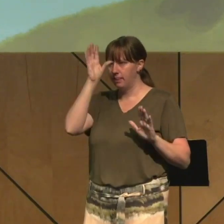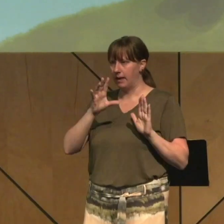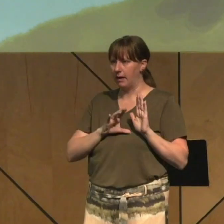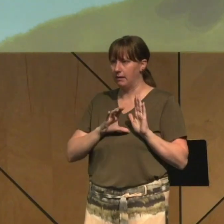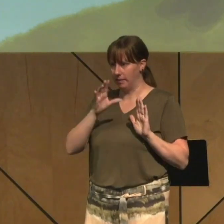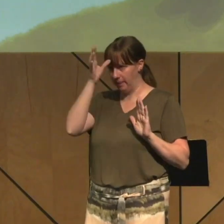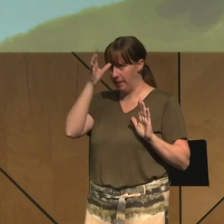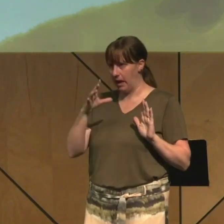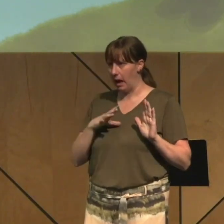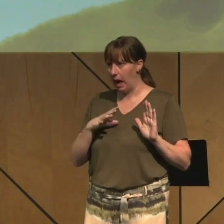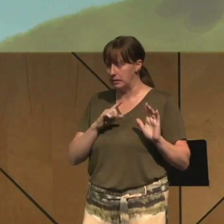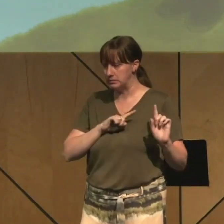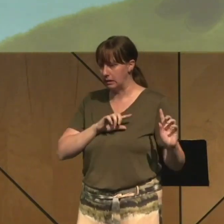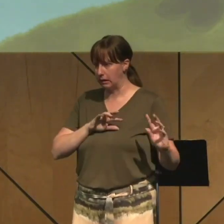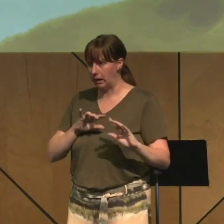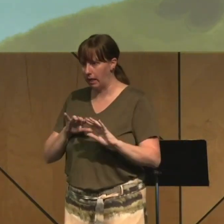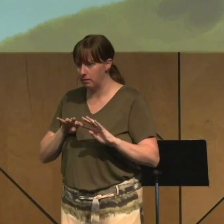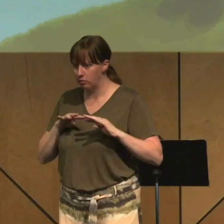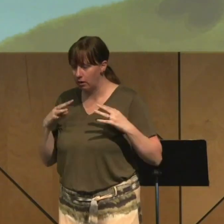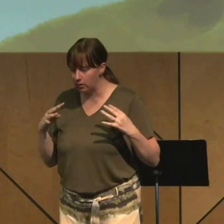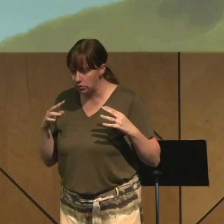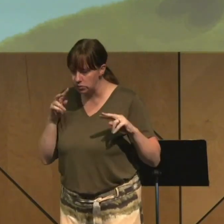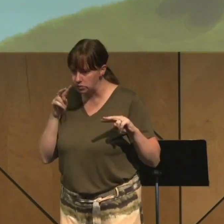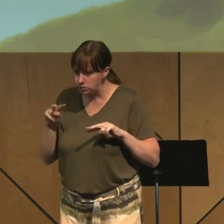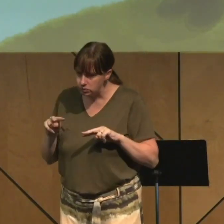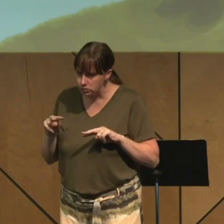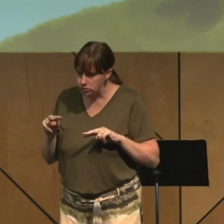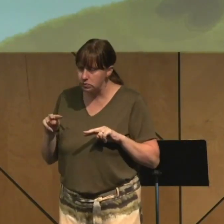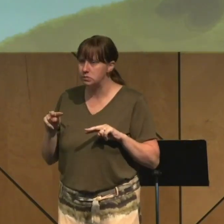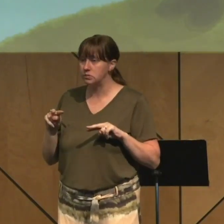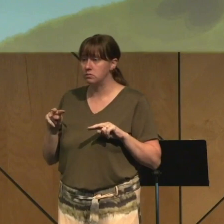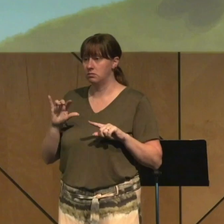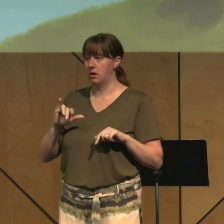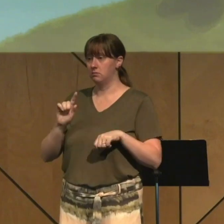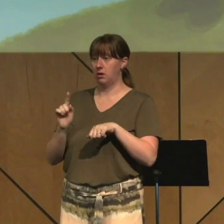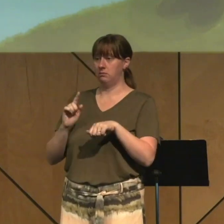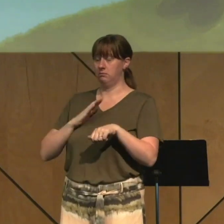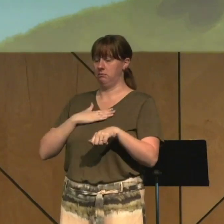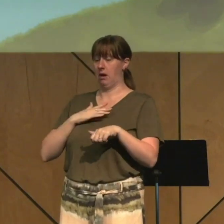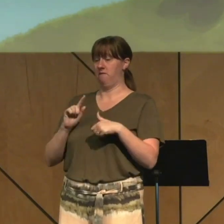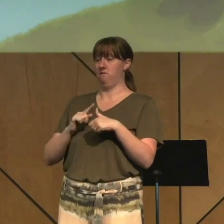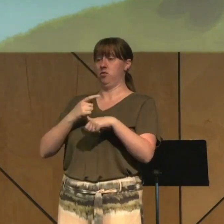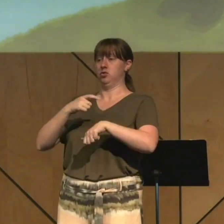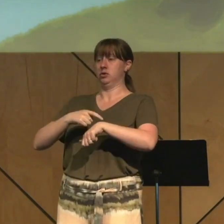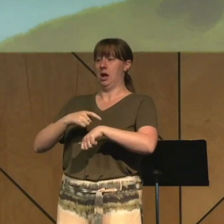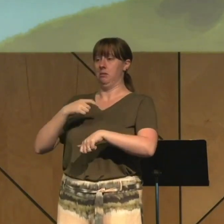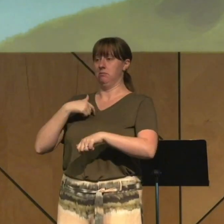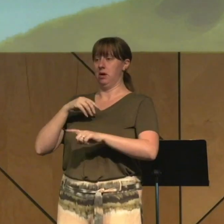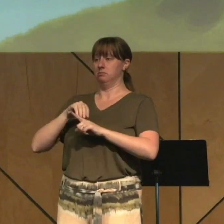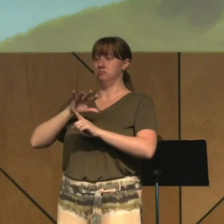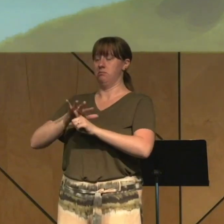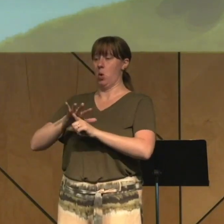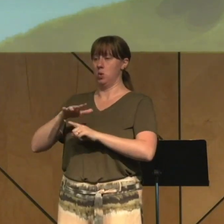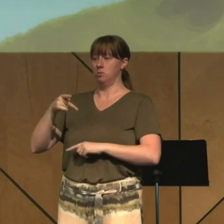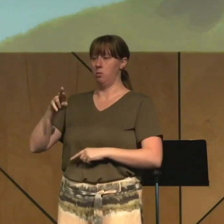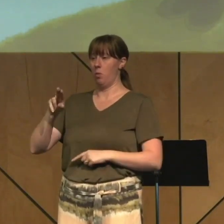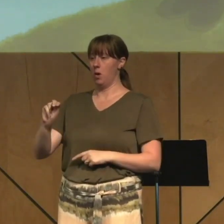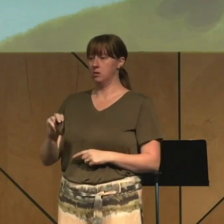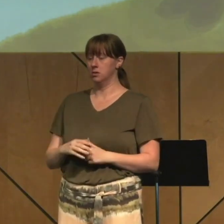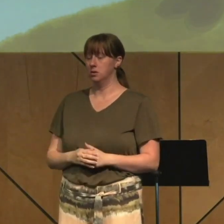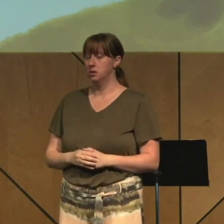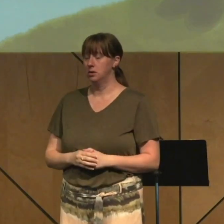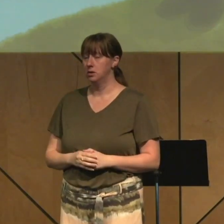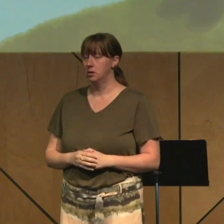gathered around the magazines. And that day I was exposed to pornography. It's